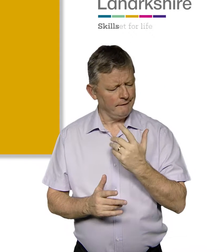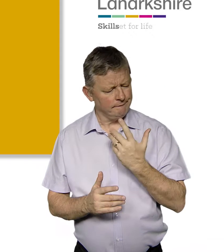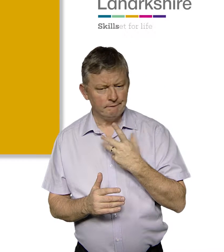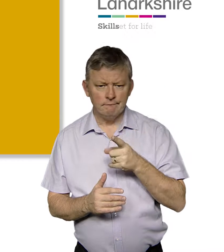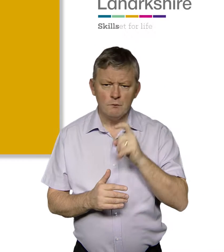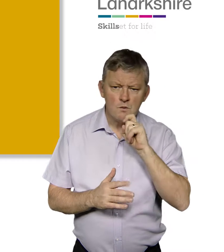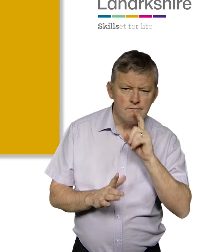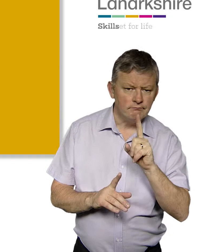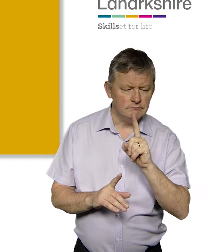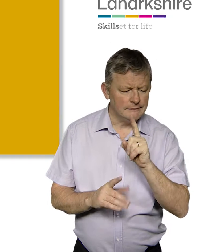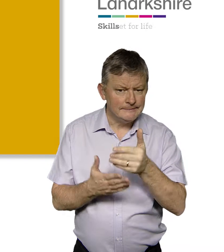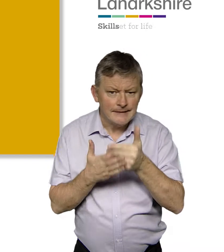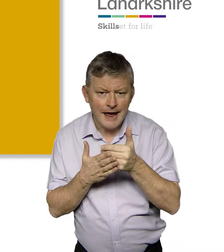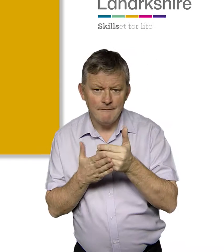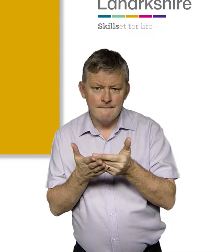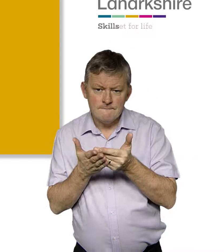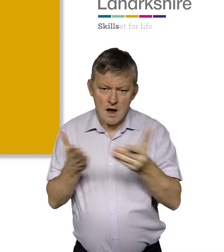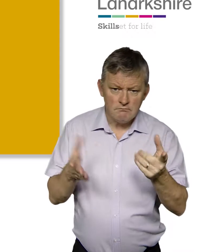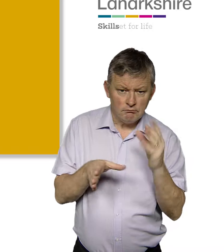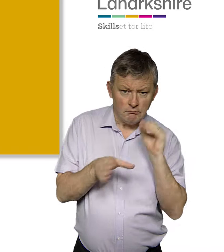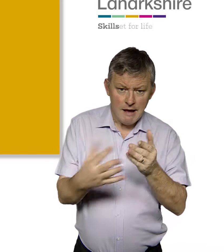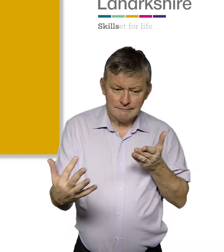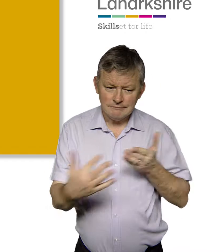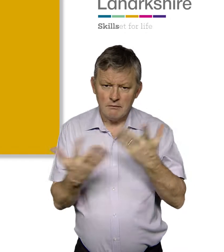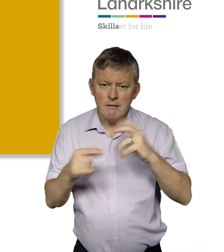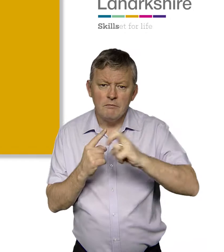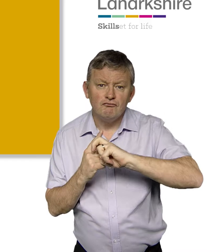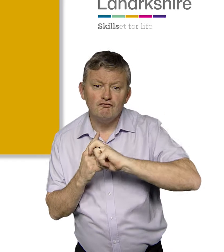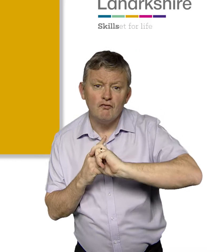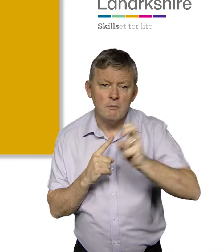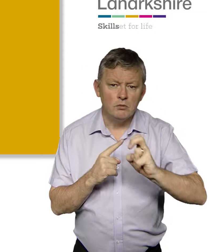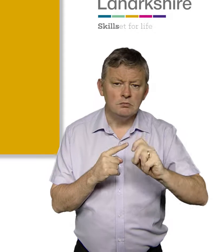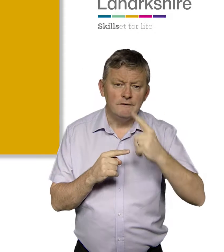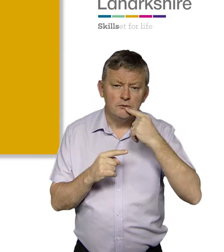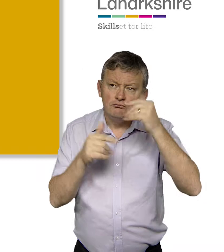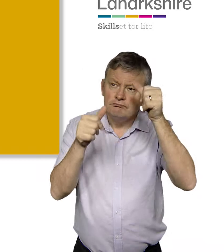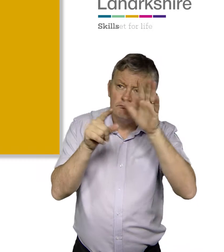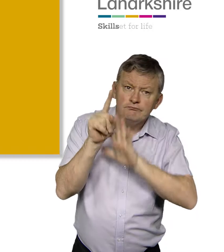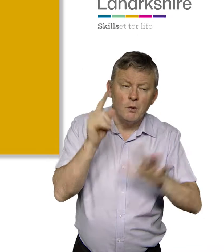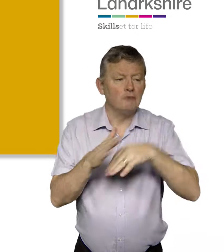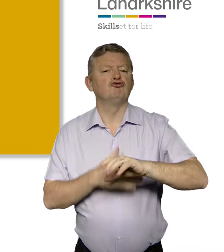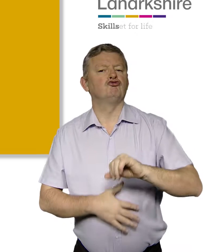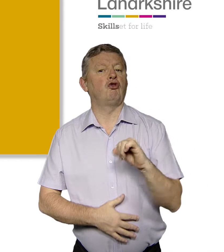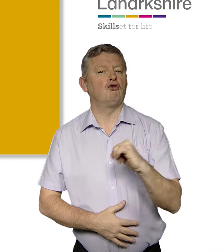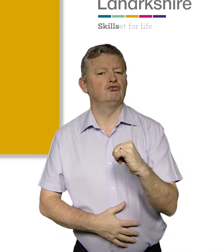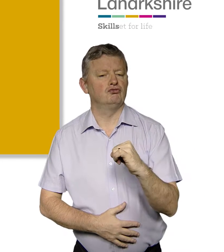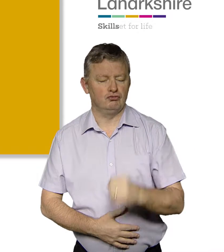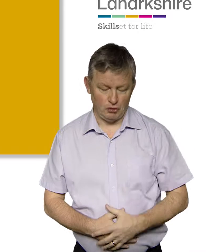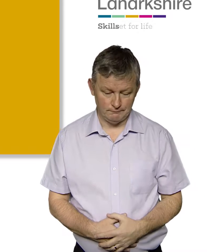BSL users will have safe, fair and inclusive access to public transport and the systems that support all transport